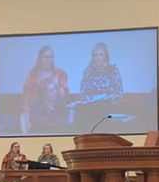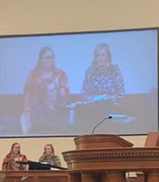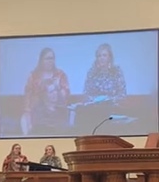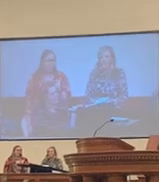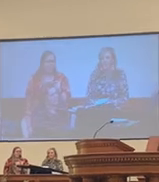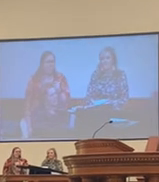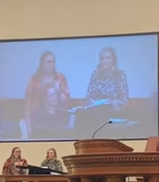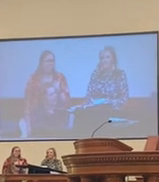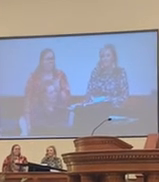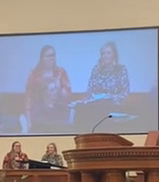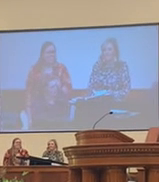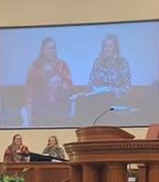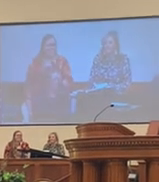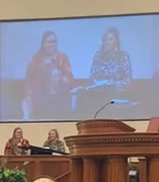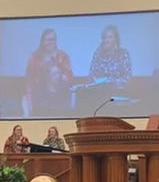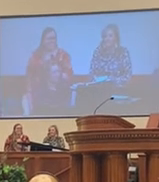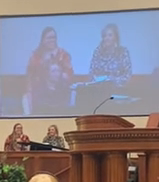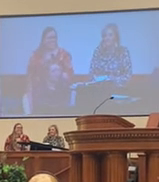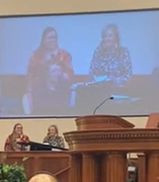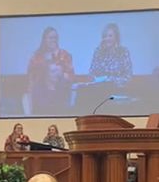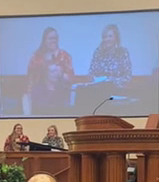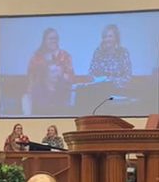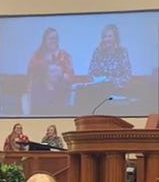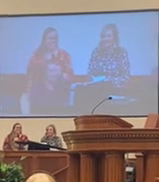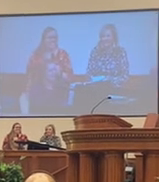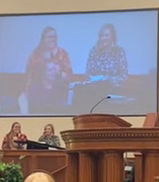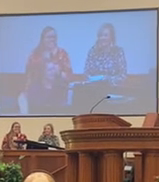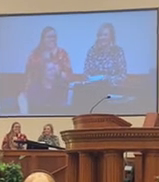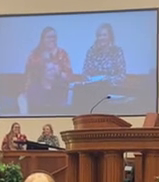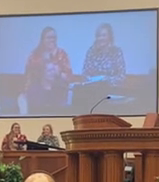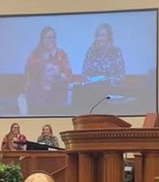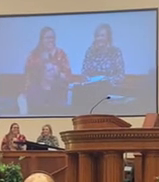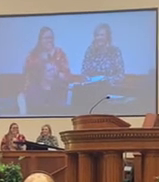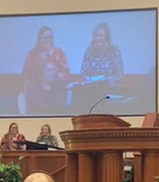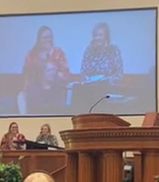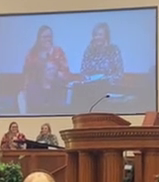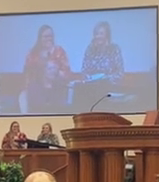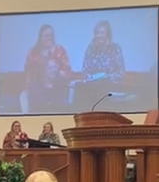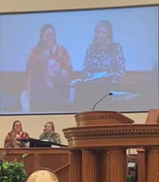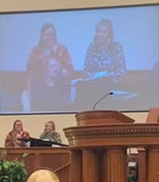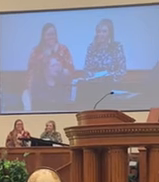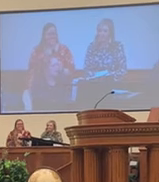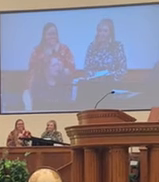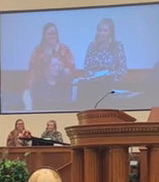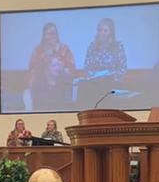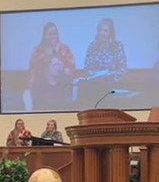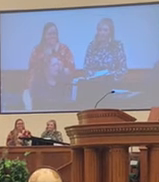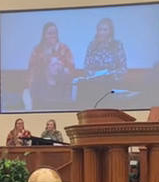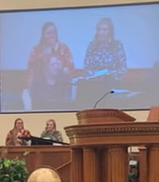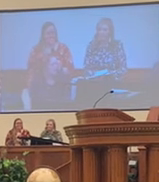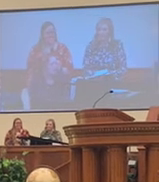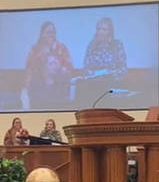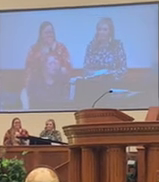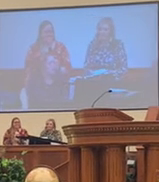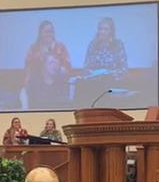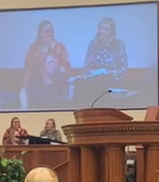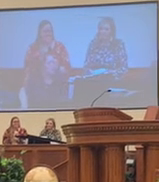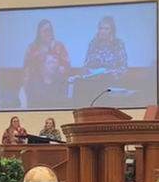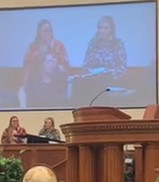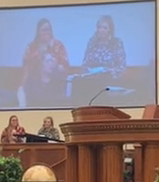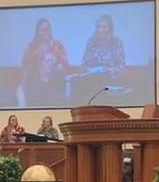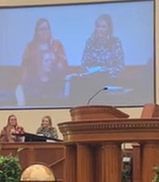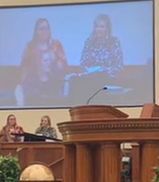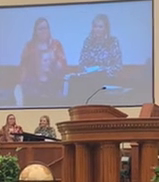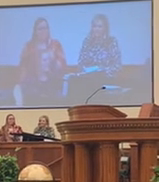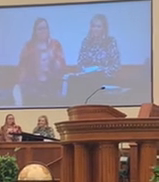again Amen And now death has no seed And life has no